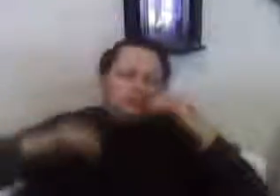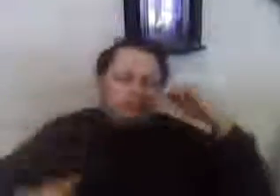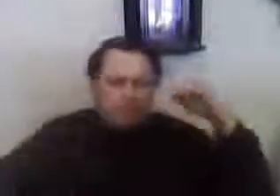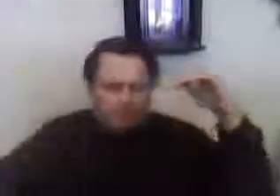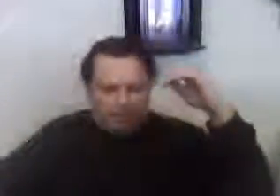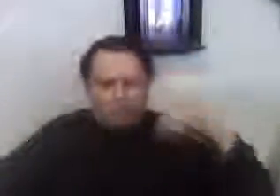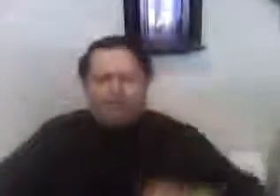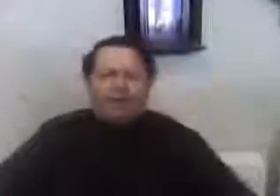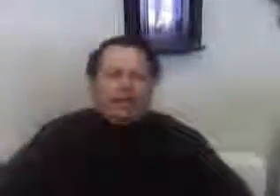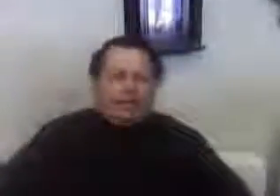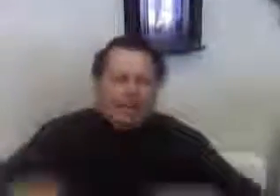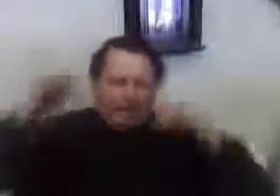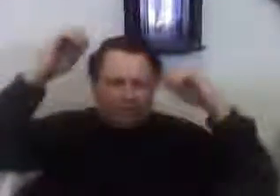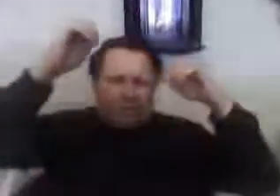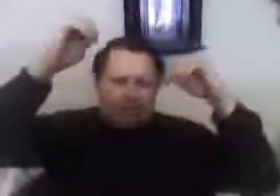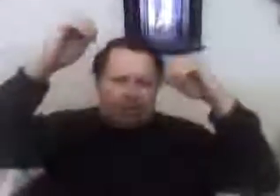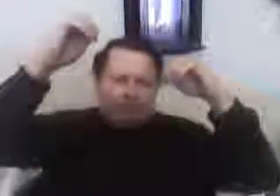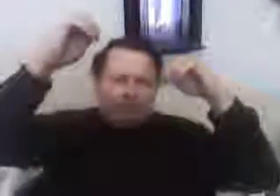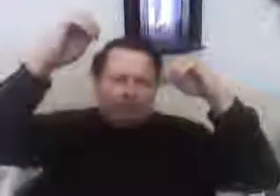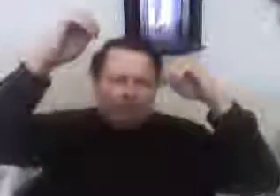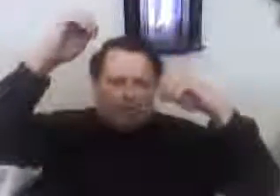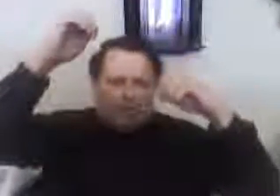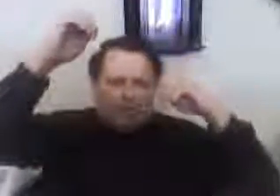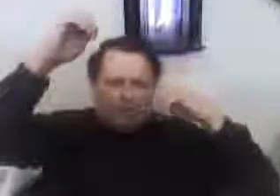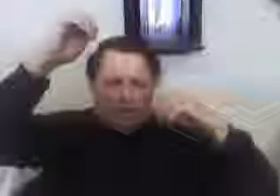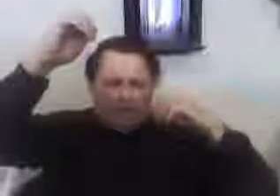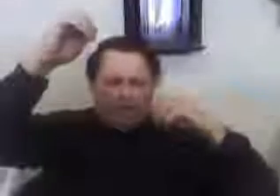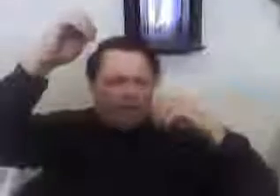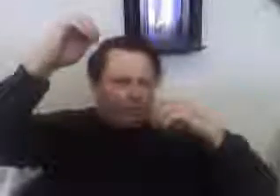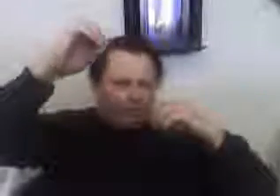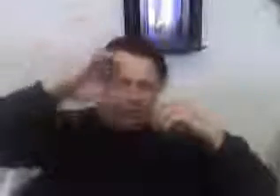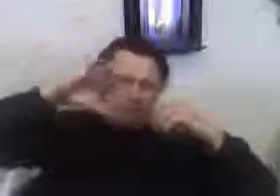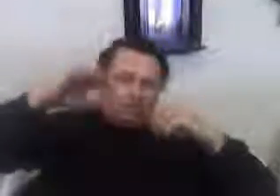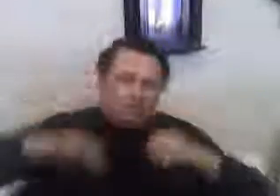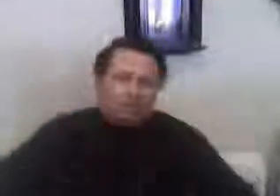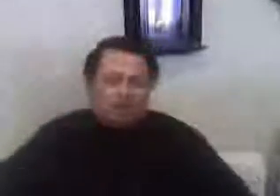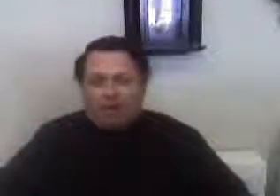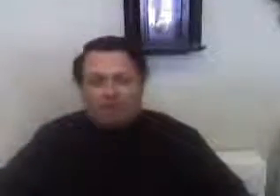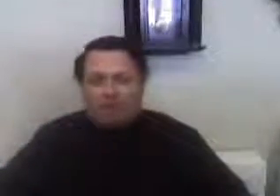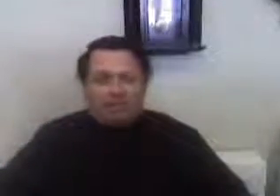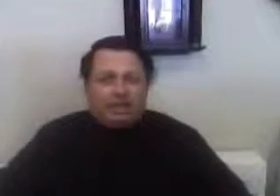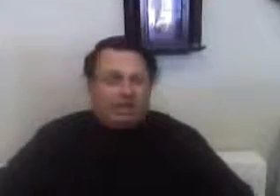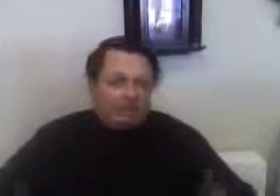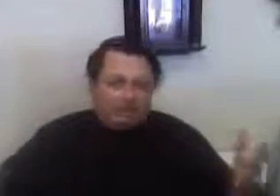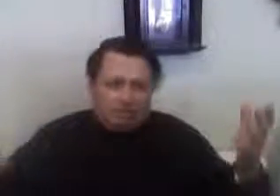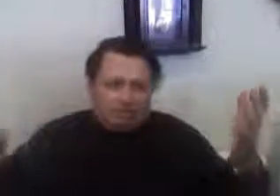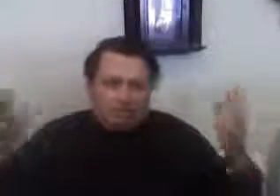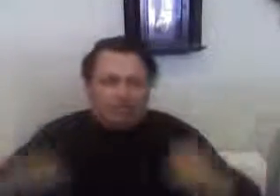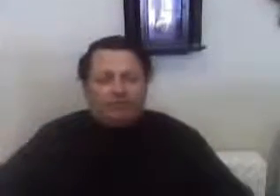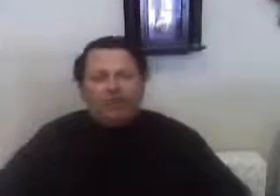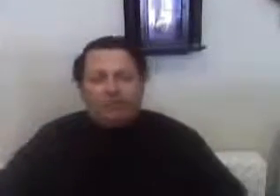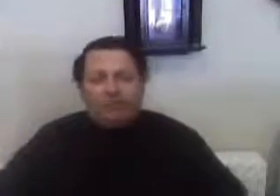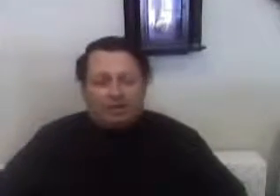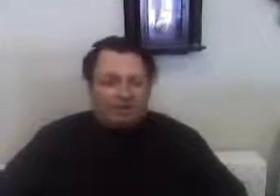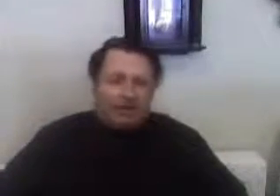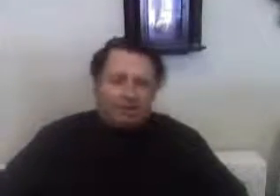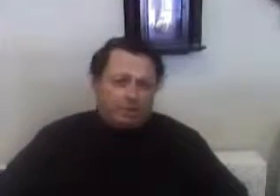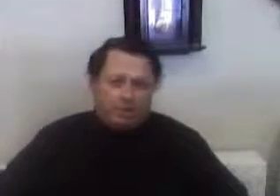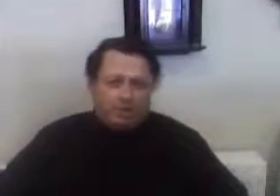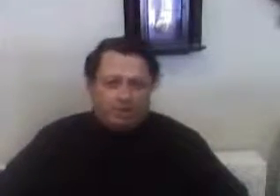the people were getting a high salary. They weren't going to lower it until the companies literally collapsed on their